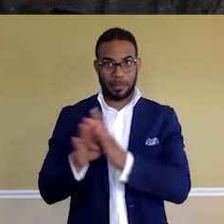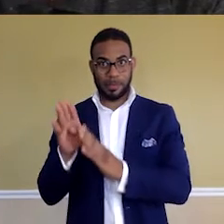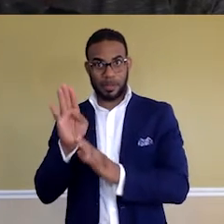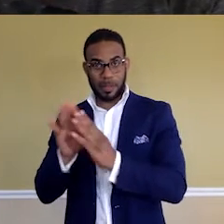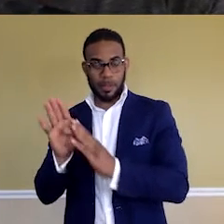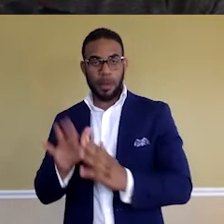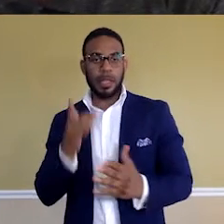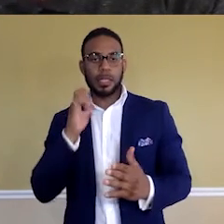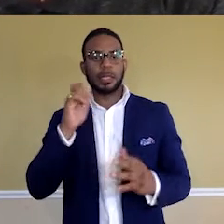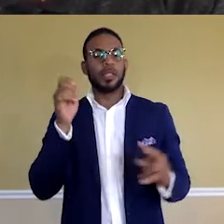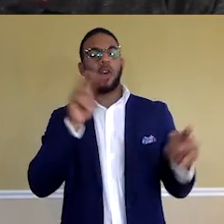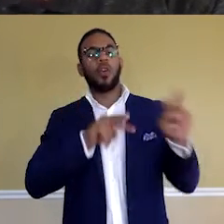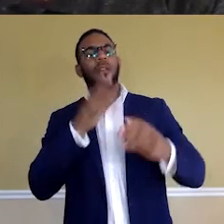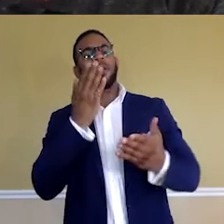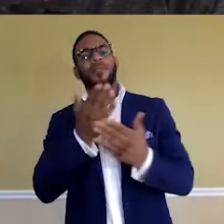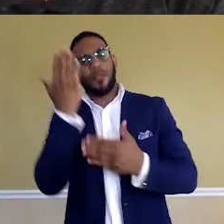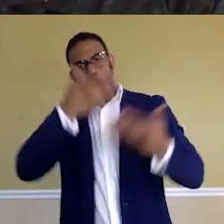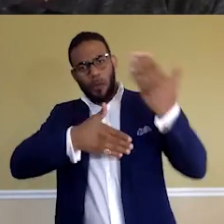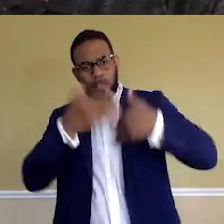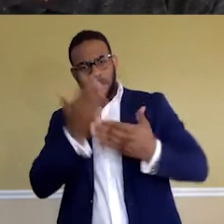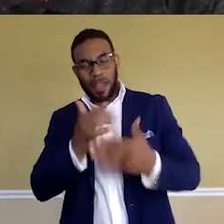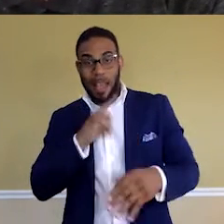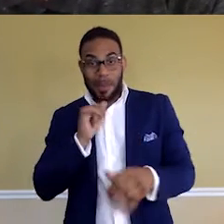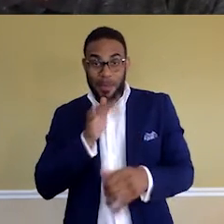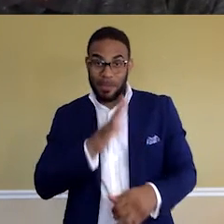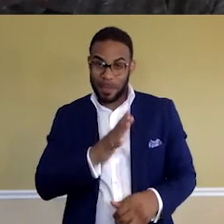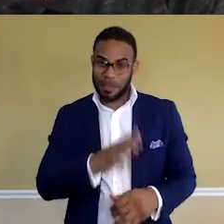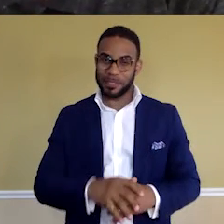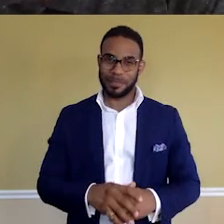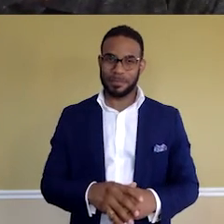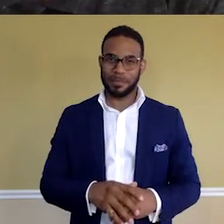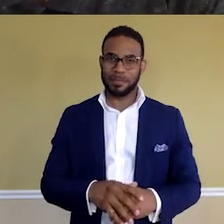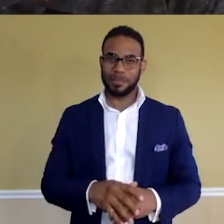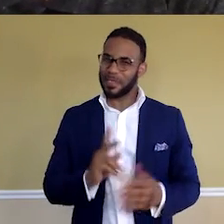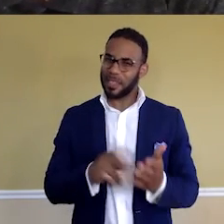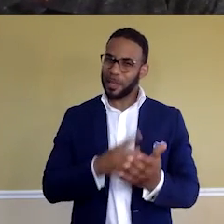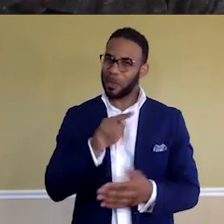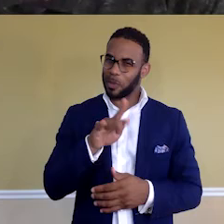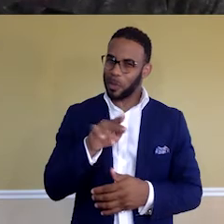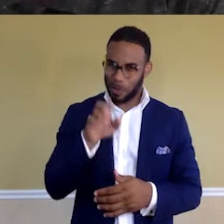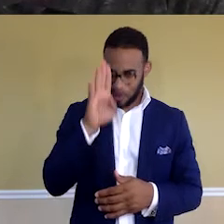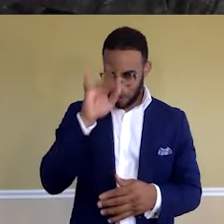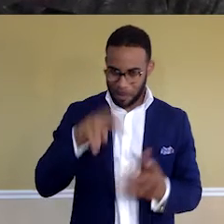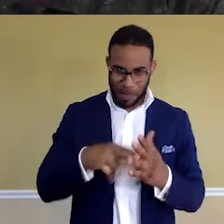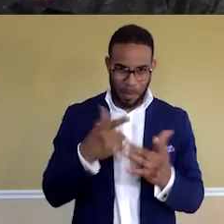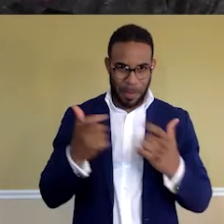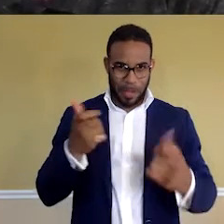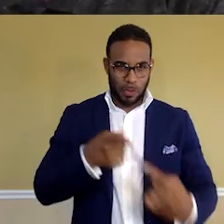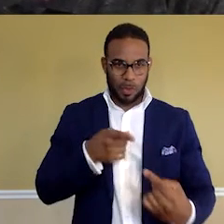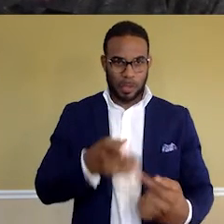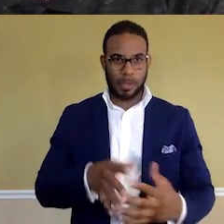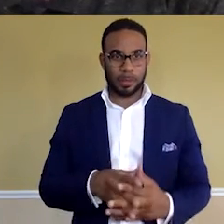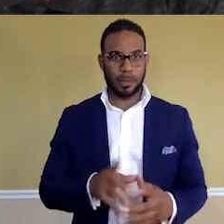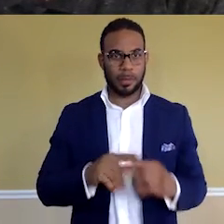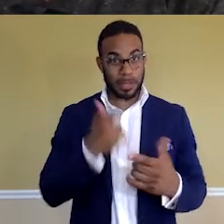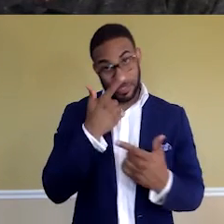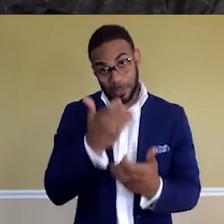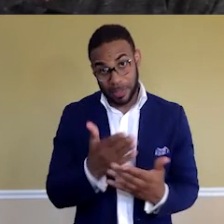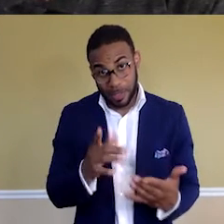just to oversee the fact that I'm a female and, you know, the double token. So that's my biggest struggle. But the interesting thing is that once people do